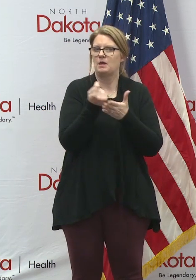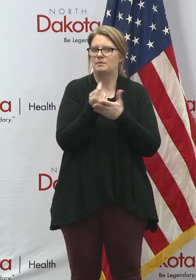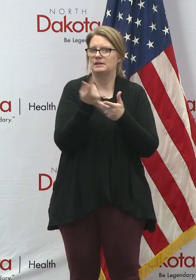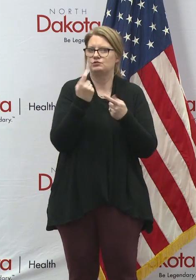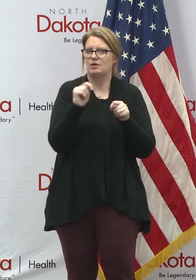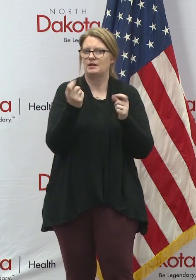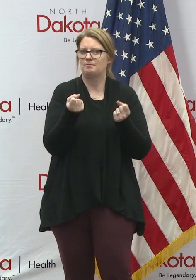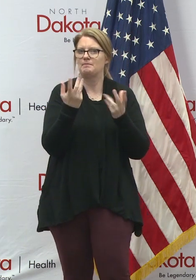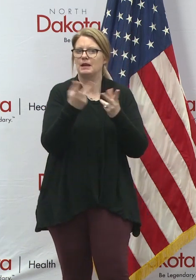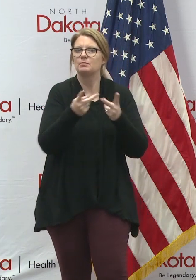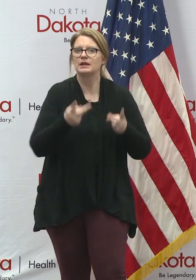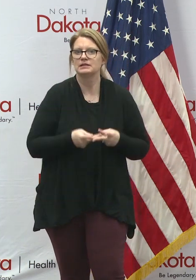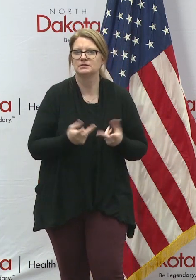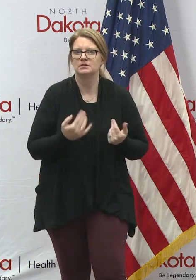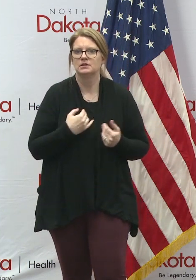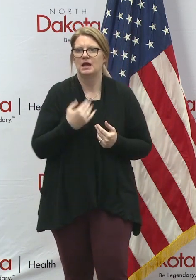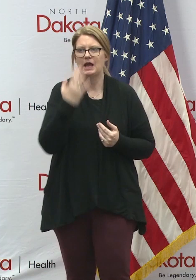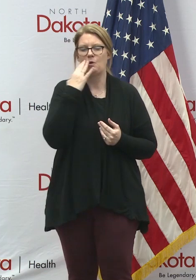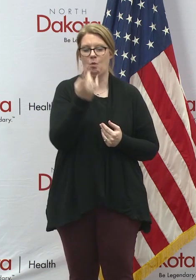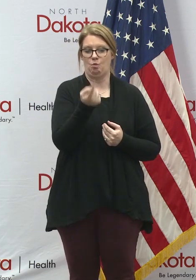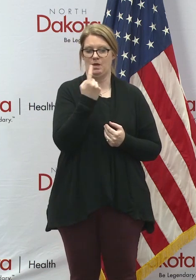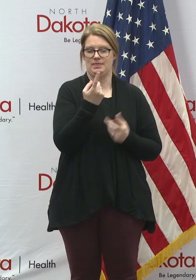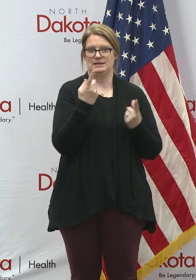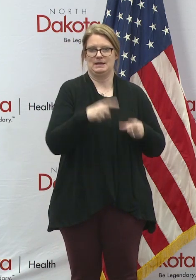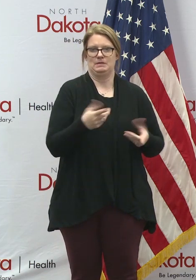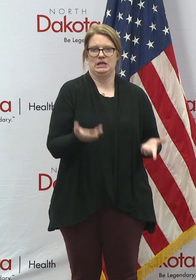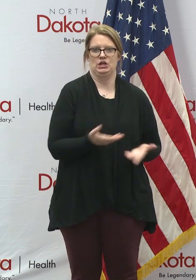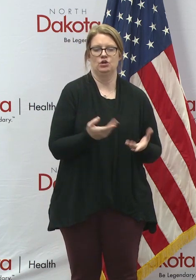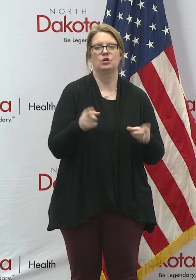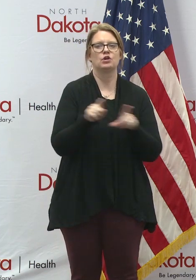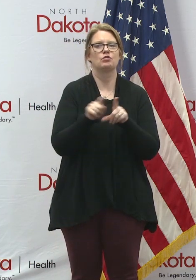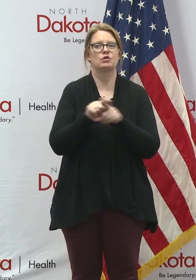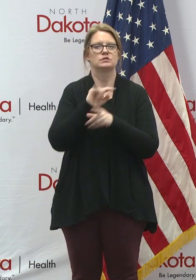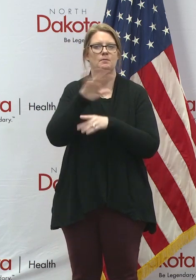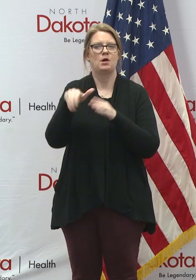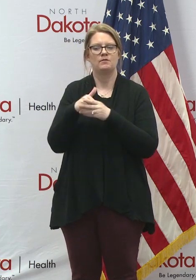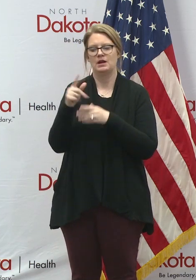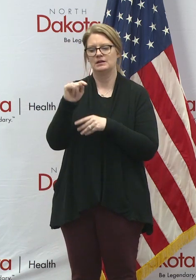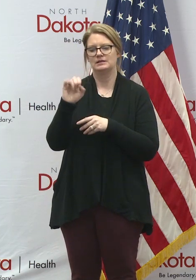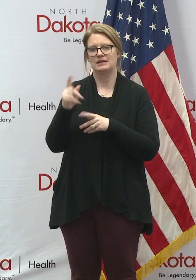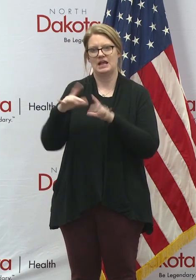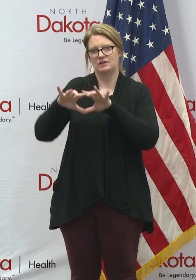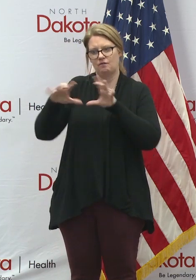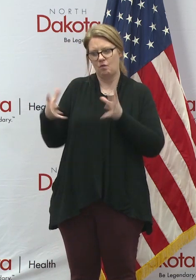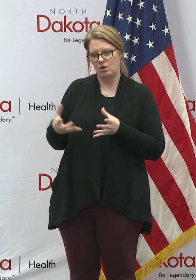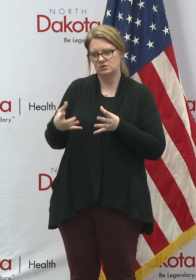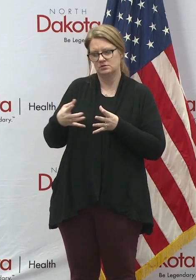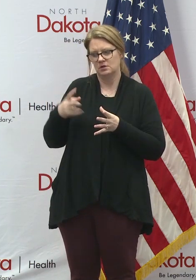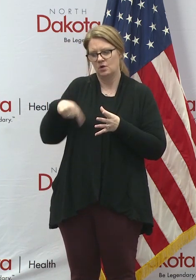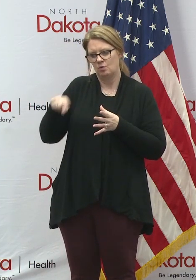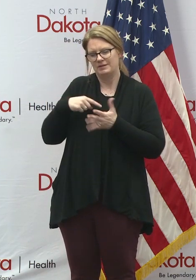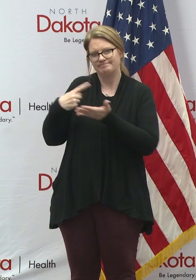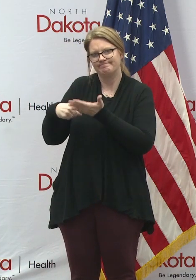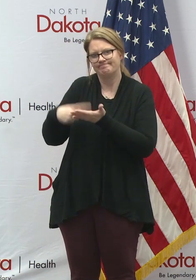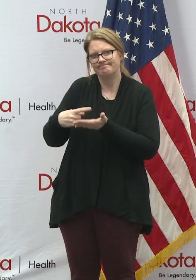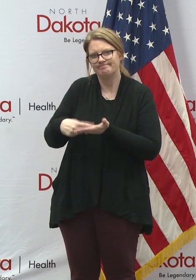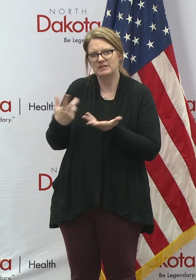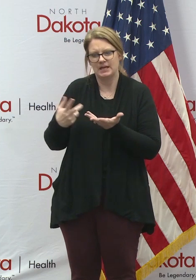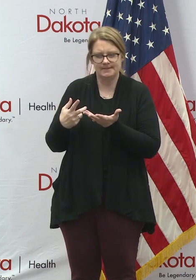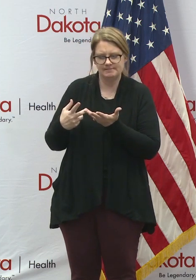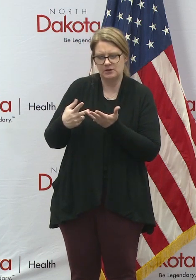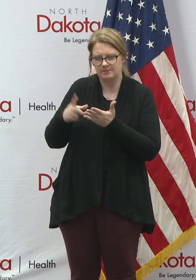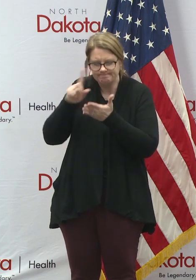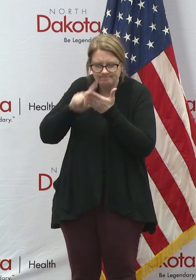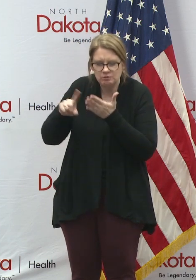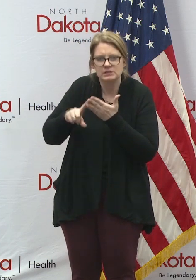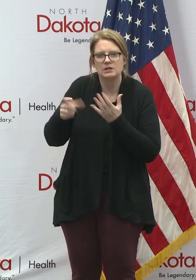a number of places. We know at least one that's doing it here. And there was an effort as part of our task force to try to do an inventory of how much of that drug existed here. But,